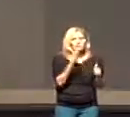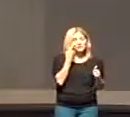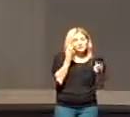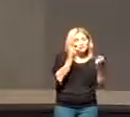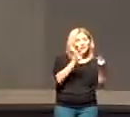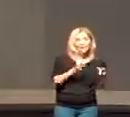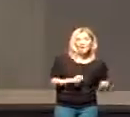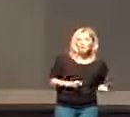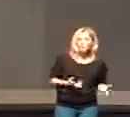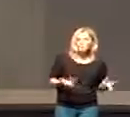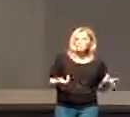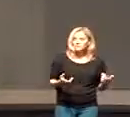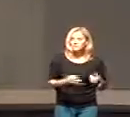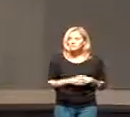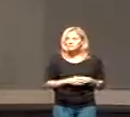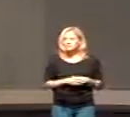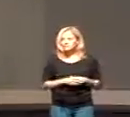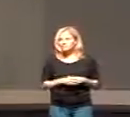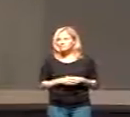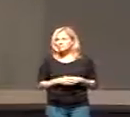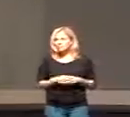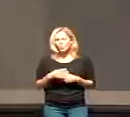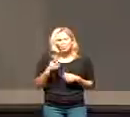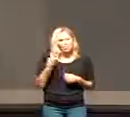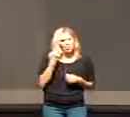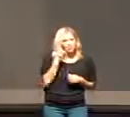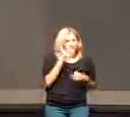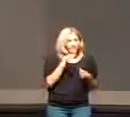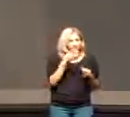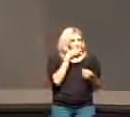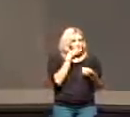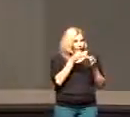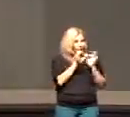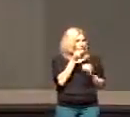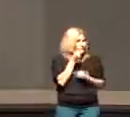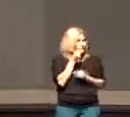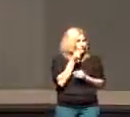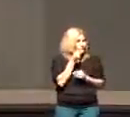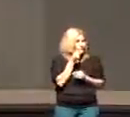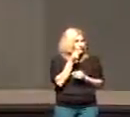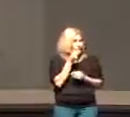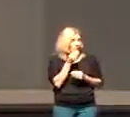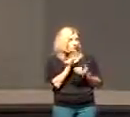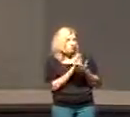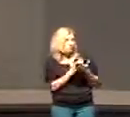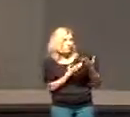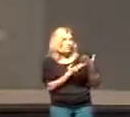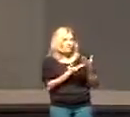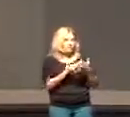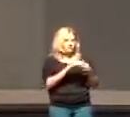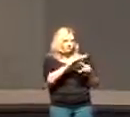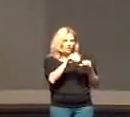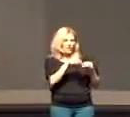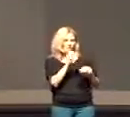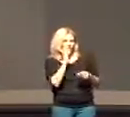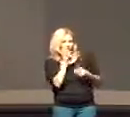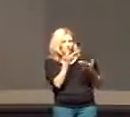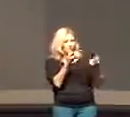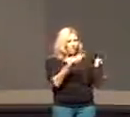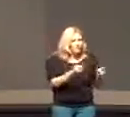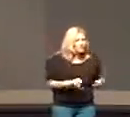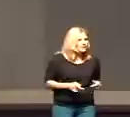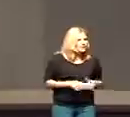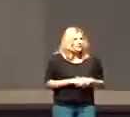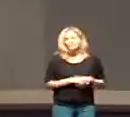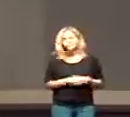see what next miracle I will perform, or if they can get a free meal, or just want to be a part of the sideshow of what it meant to be